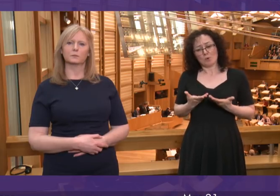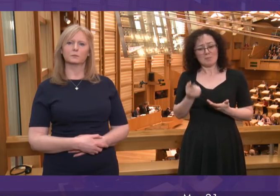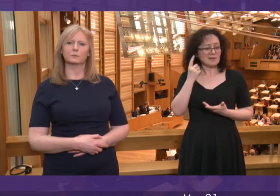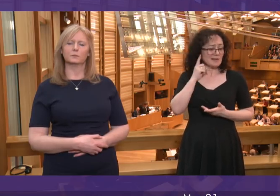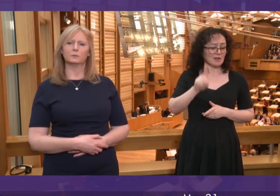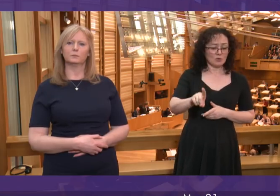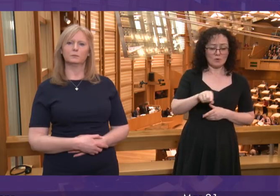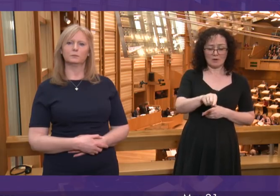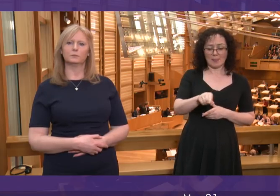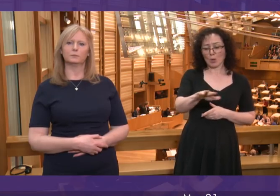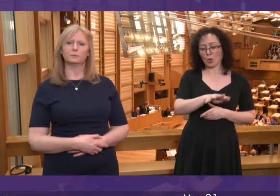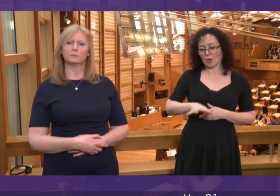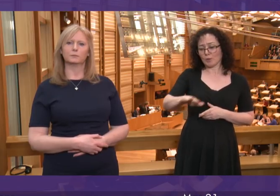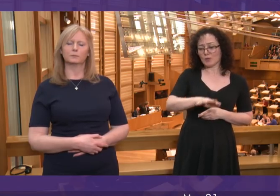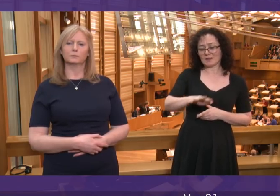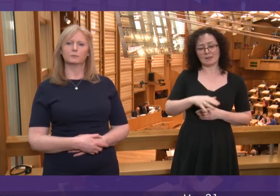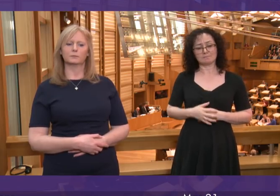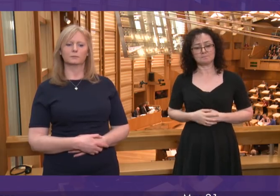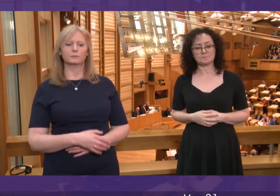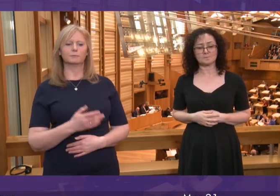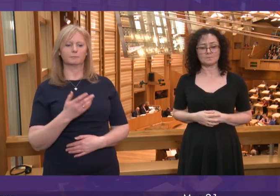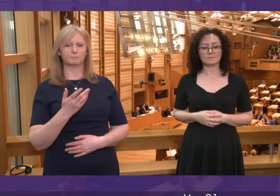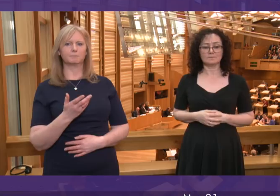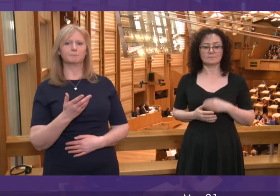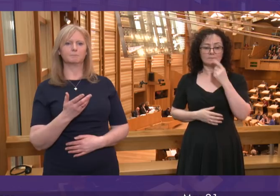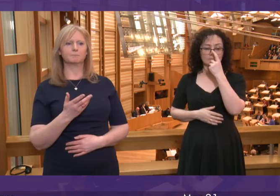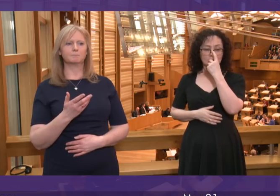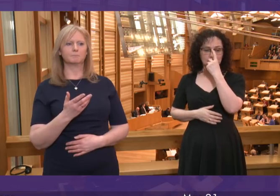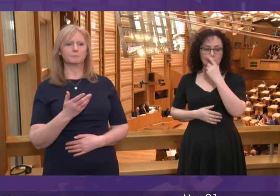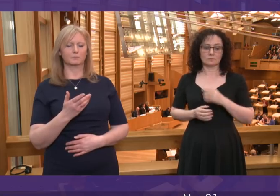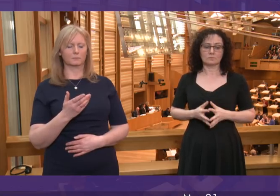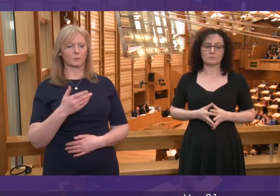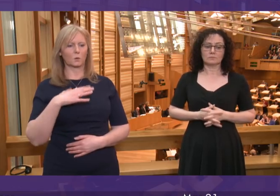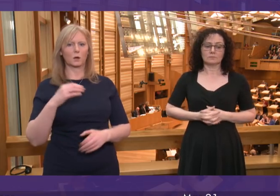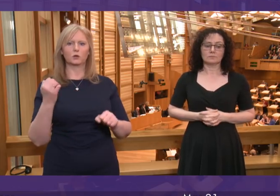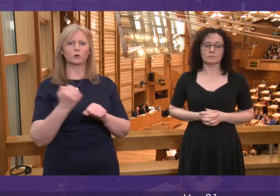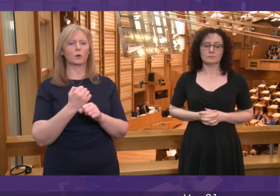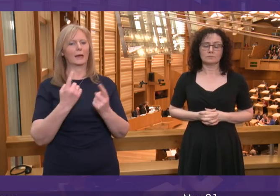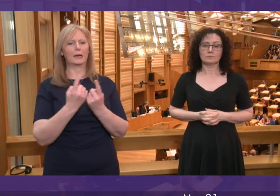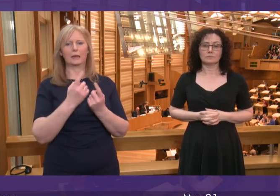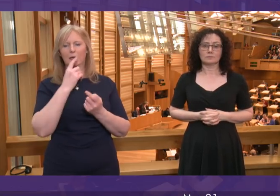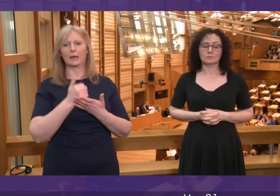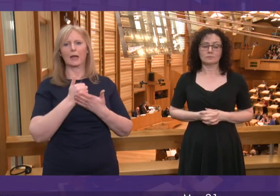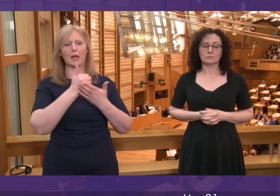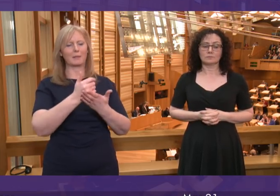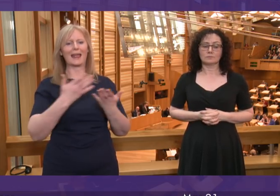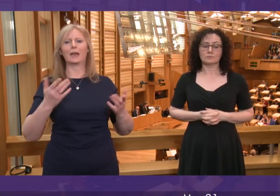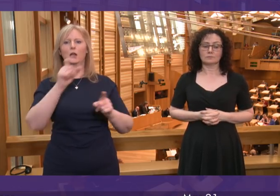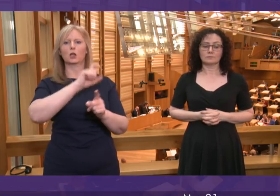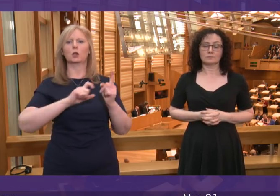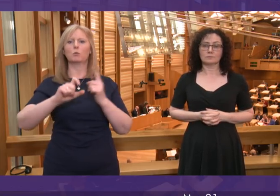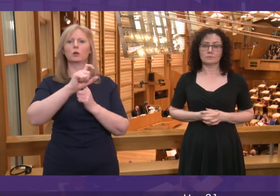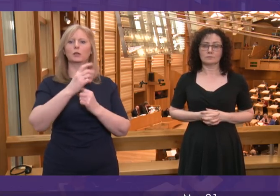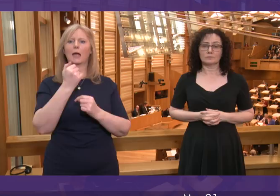loss of their livelihoods? First Minister. Well, of course, we want to do everything we possibly can to help any community experiencing